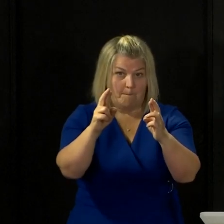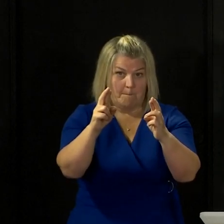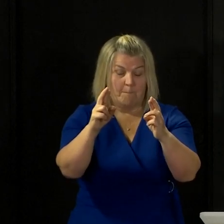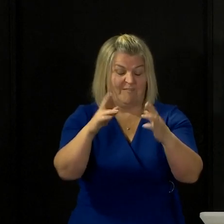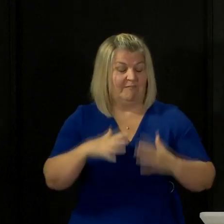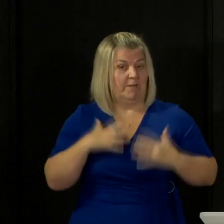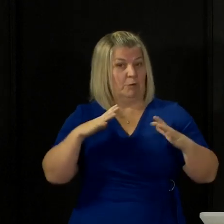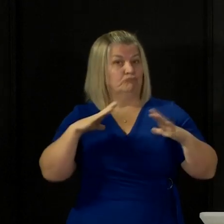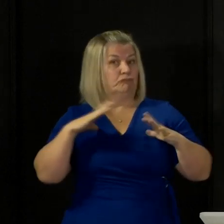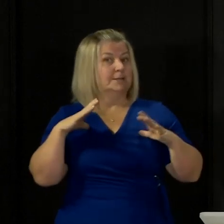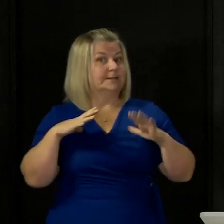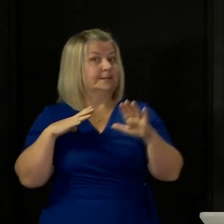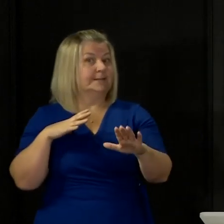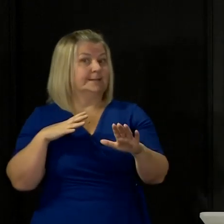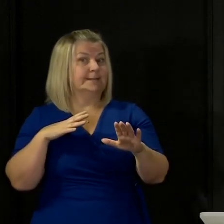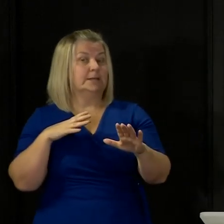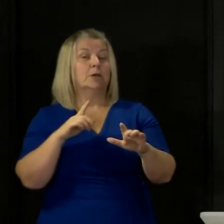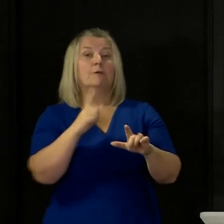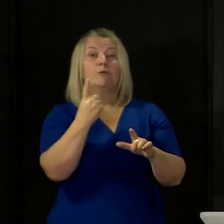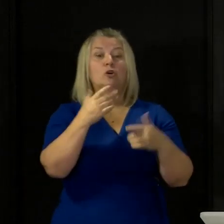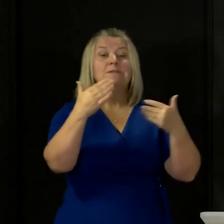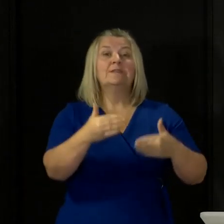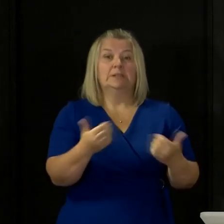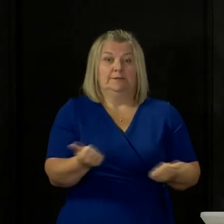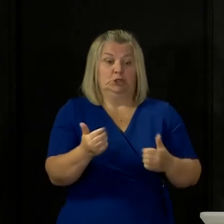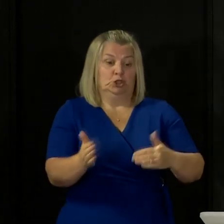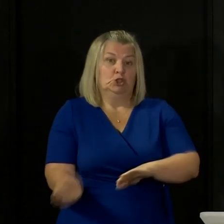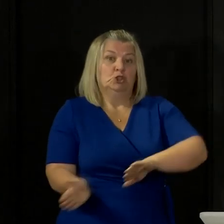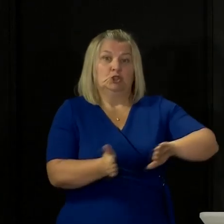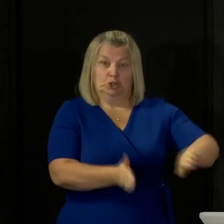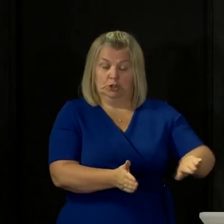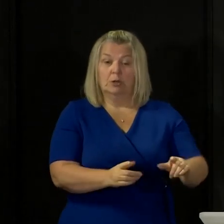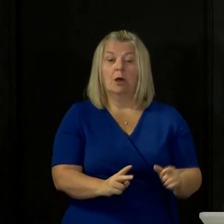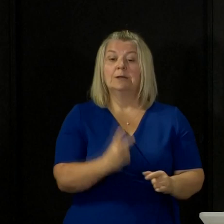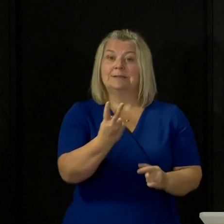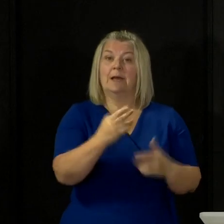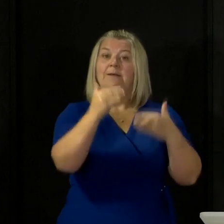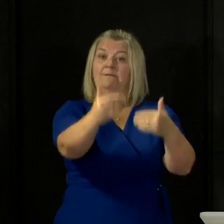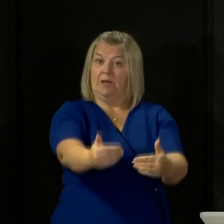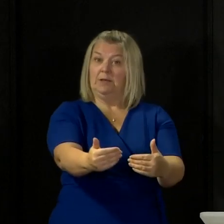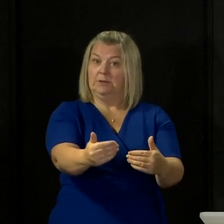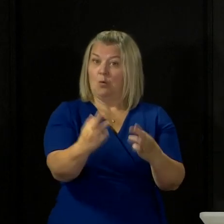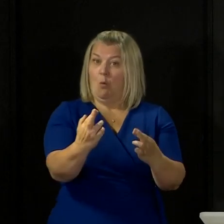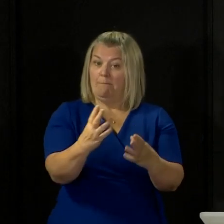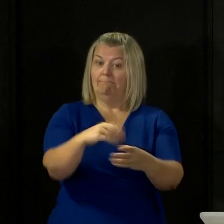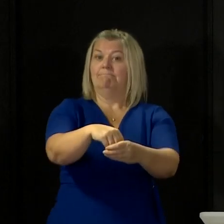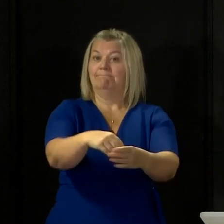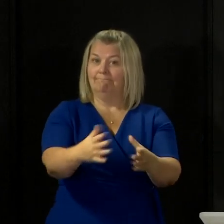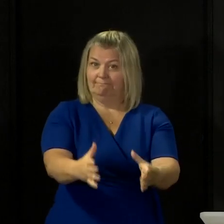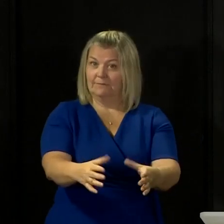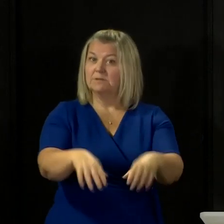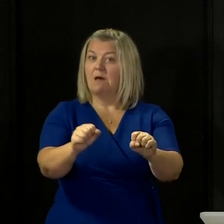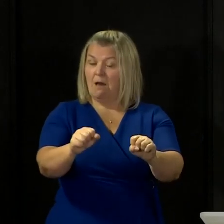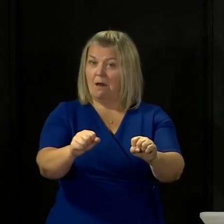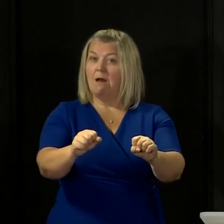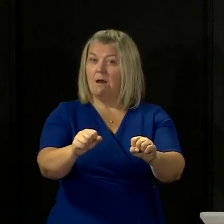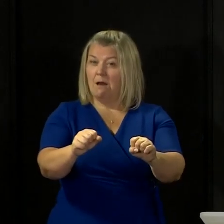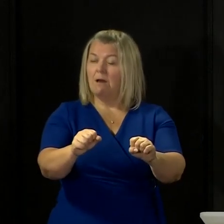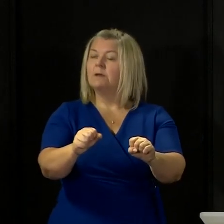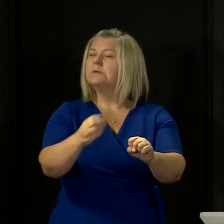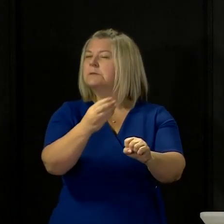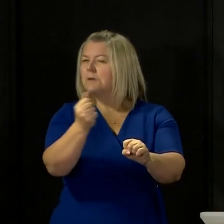of the route map out of lockdown. And that will include, as the route map set out, some movement around